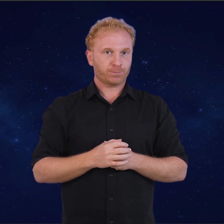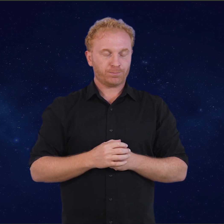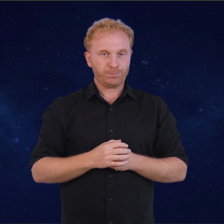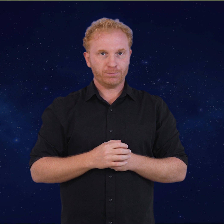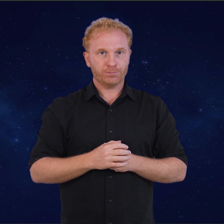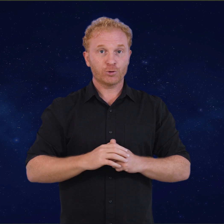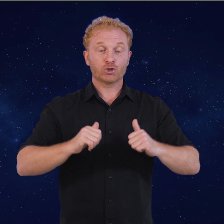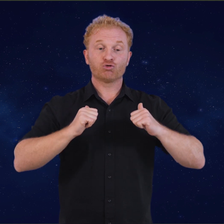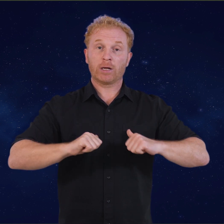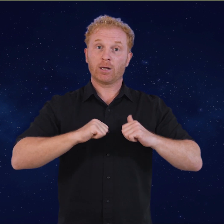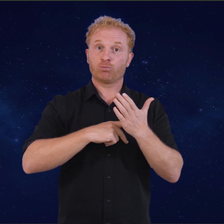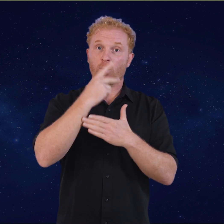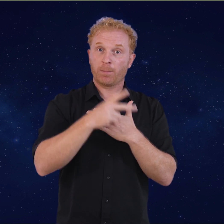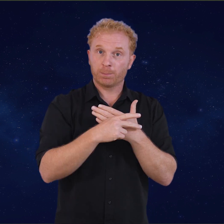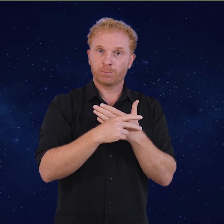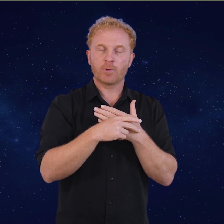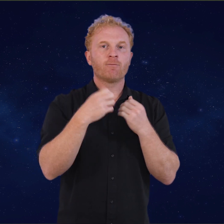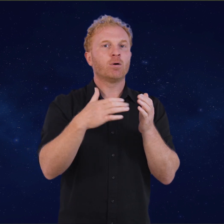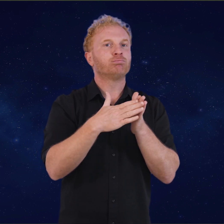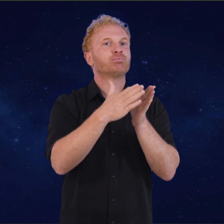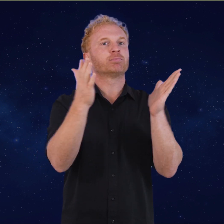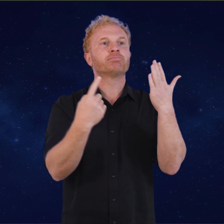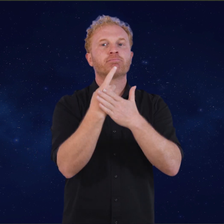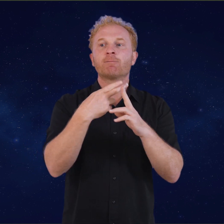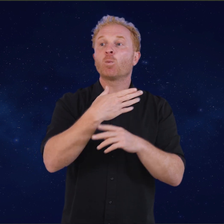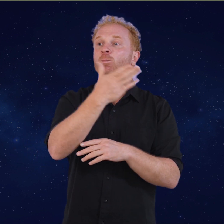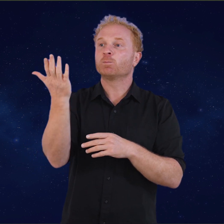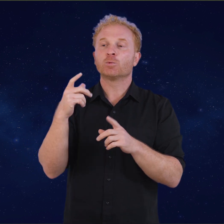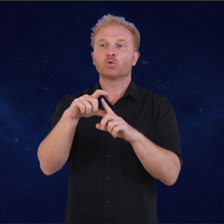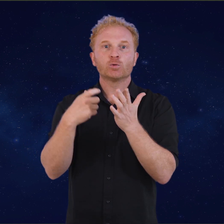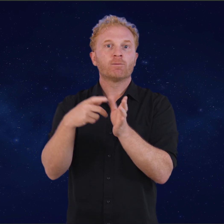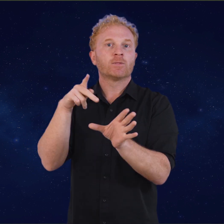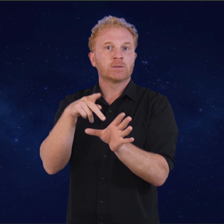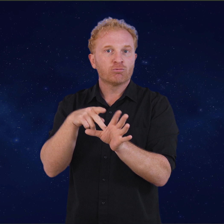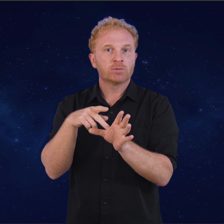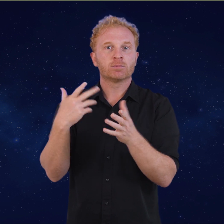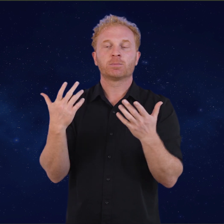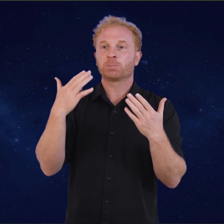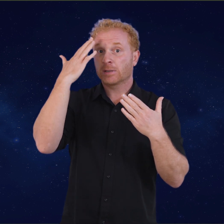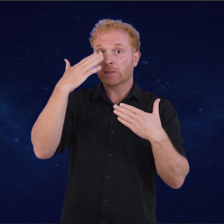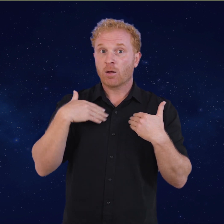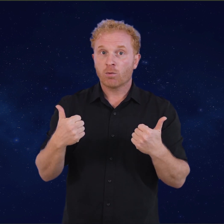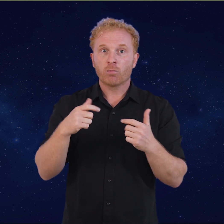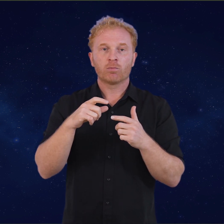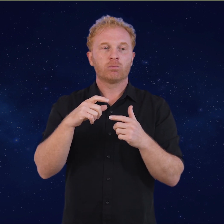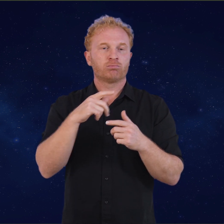A range of training programs exist for psychiatrists and other mental health professionals wishing to facilitate